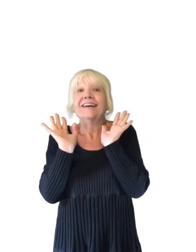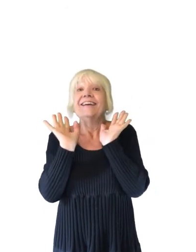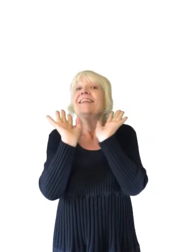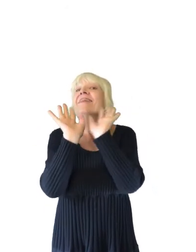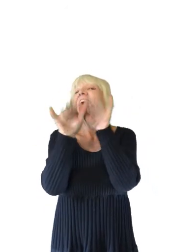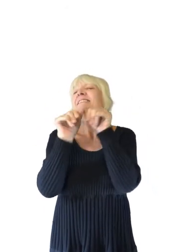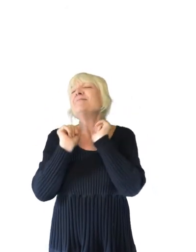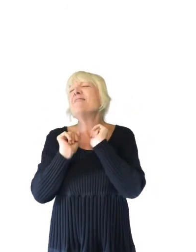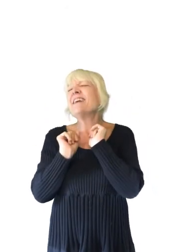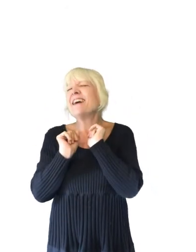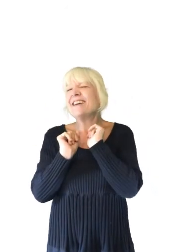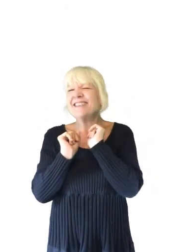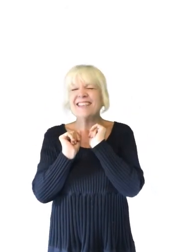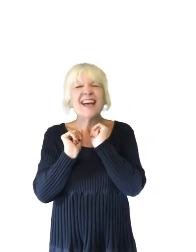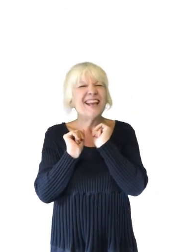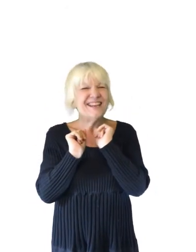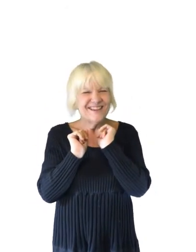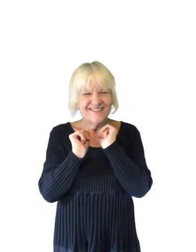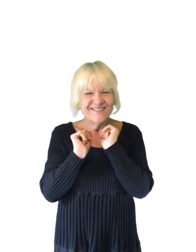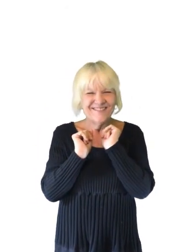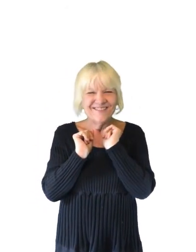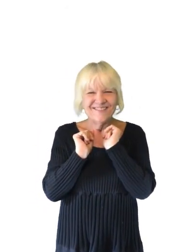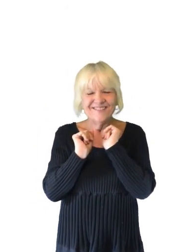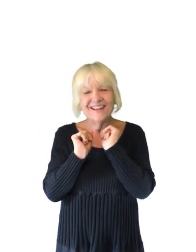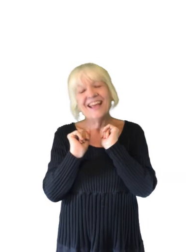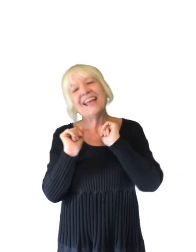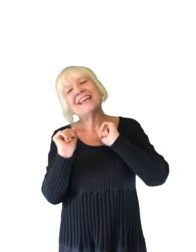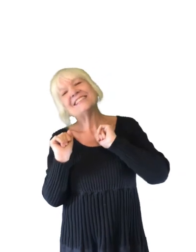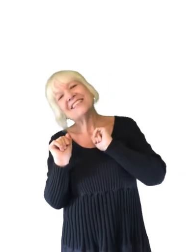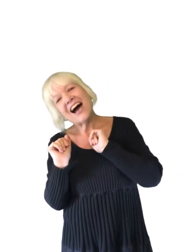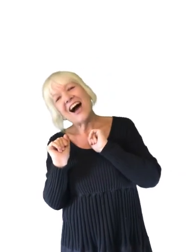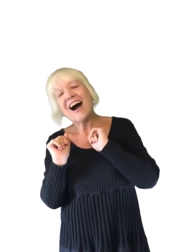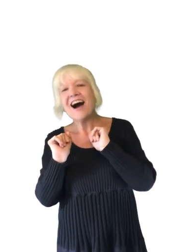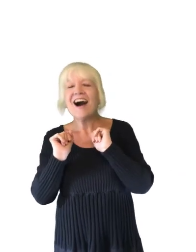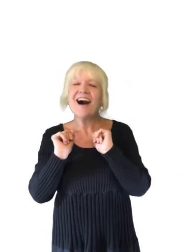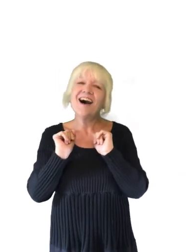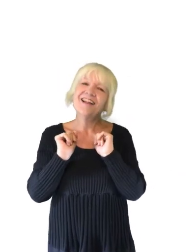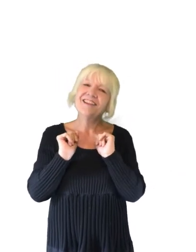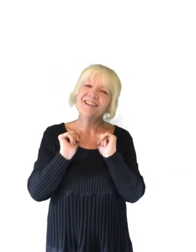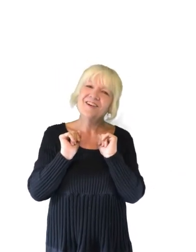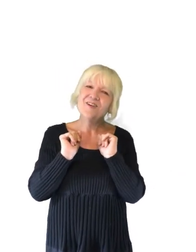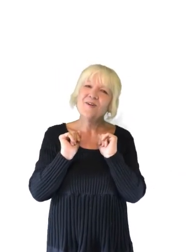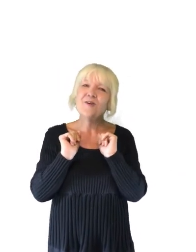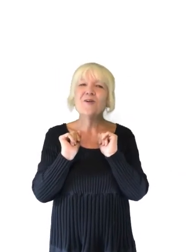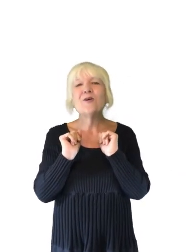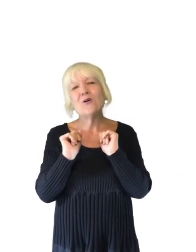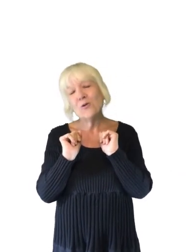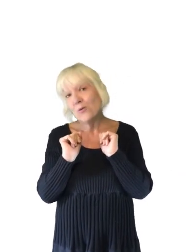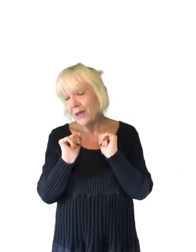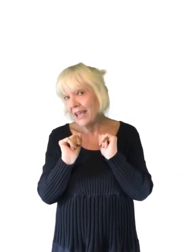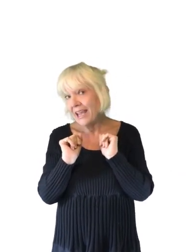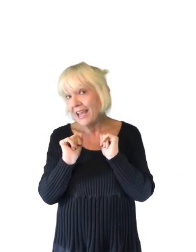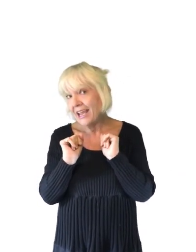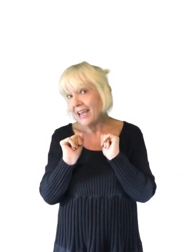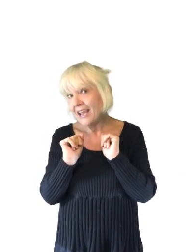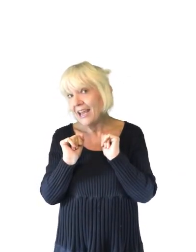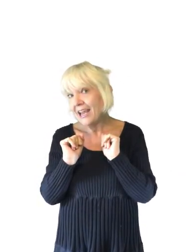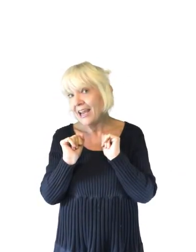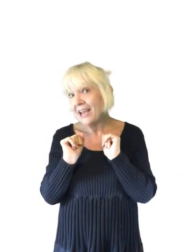That's because I know it's Halloween.